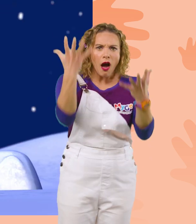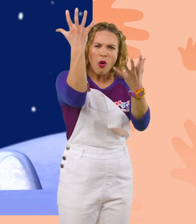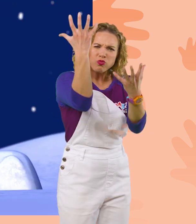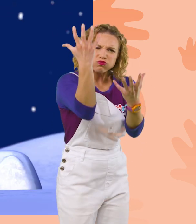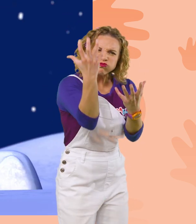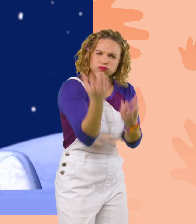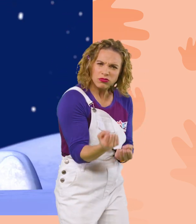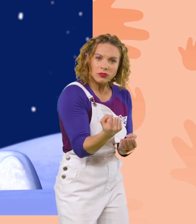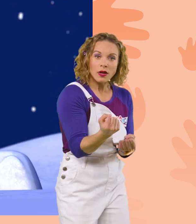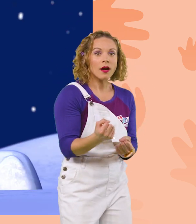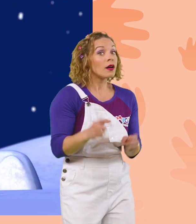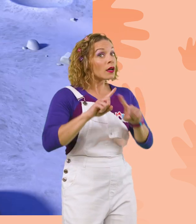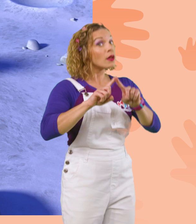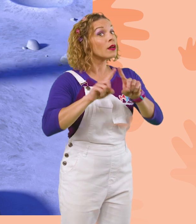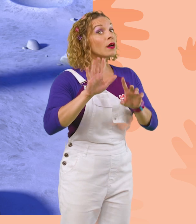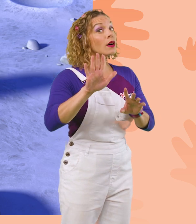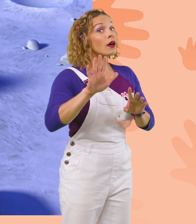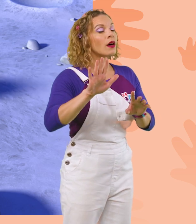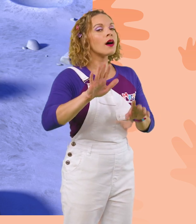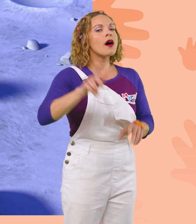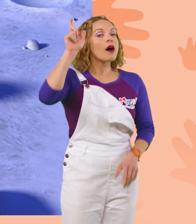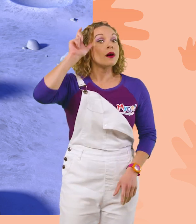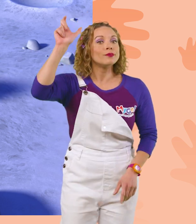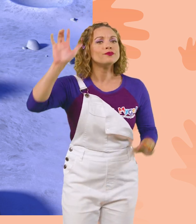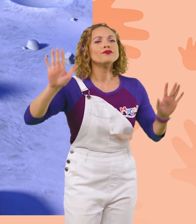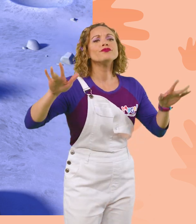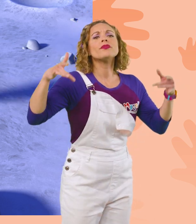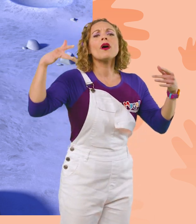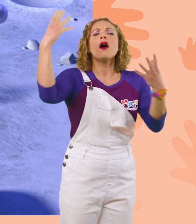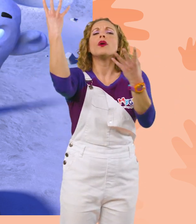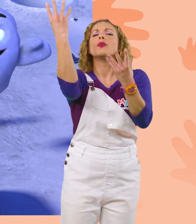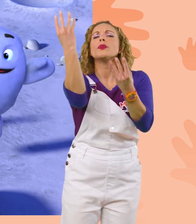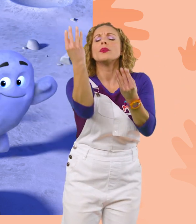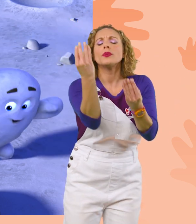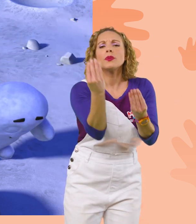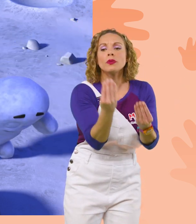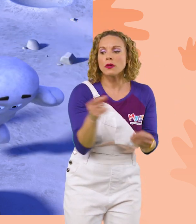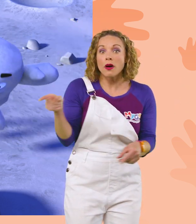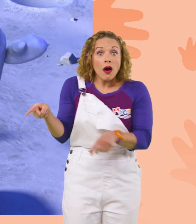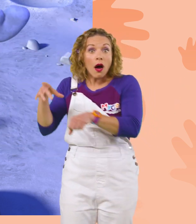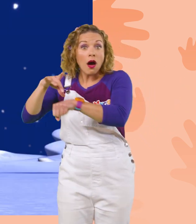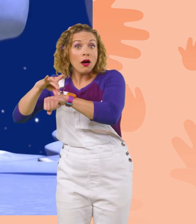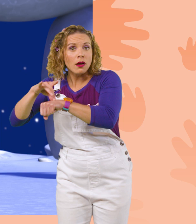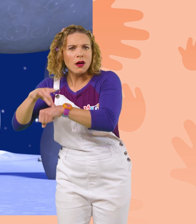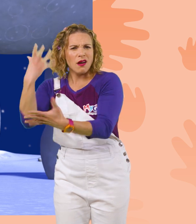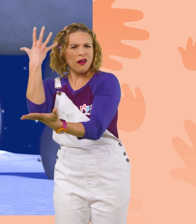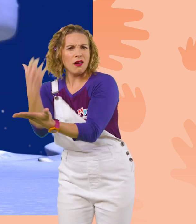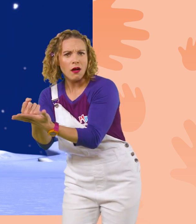down! But, but, but, there's way less gravity around the moon than on Earth because the moon